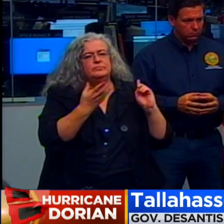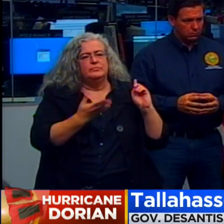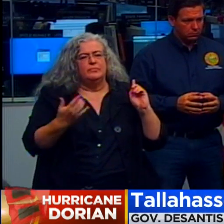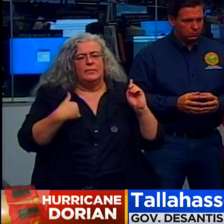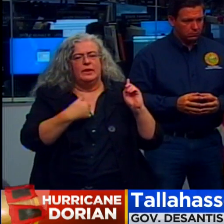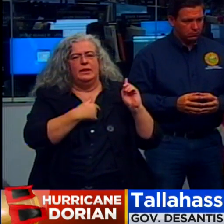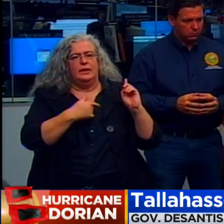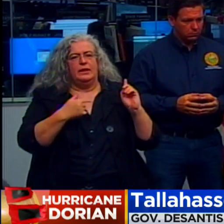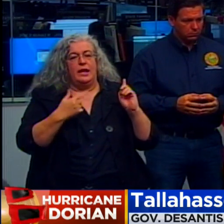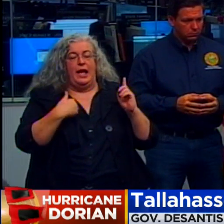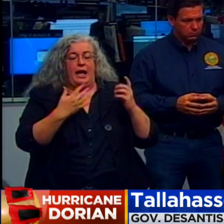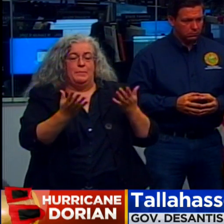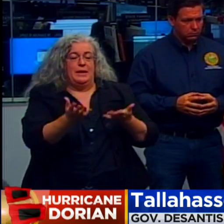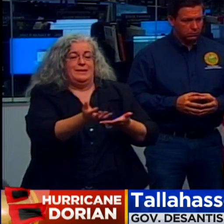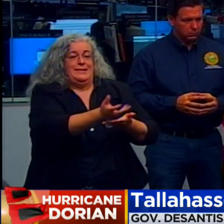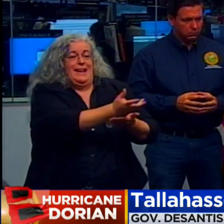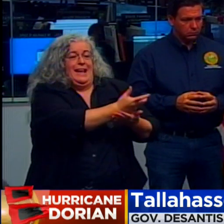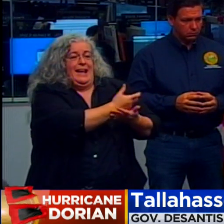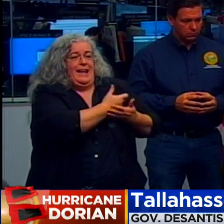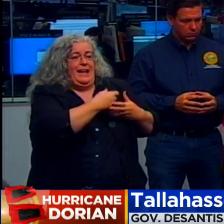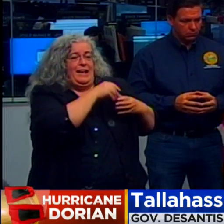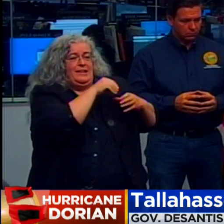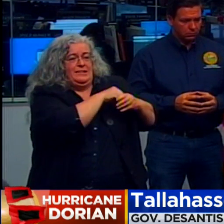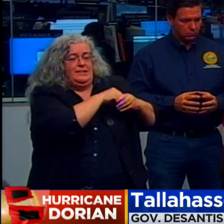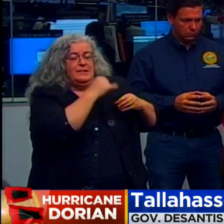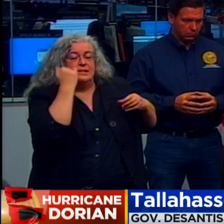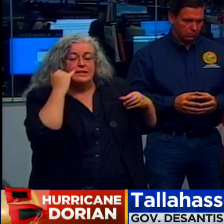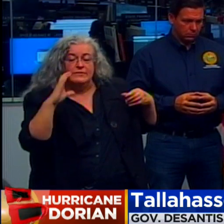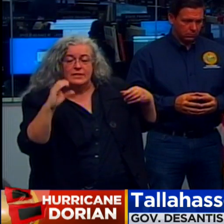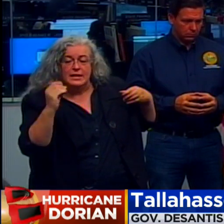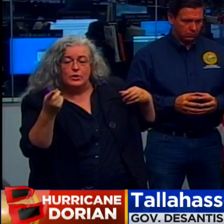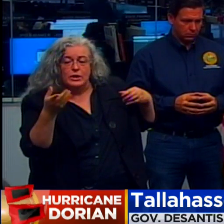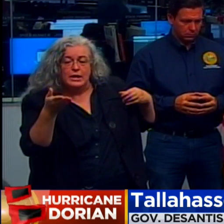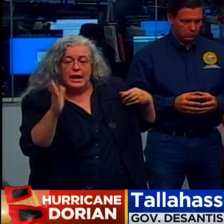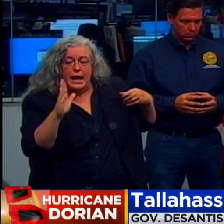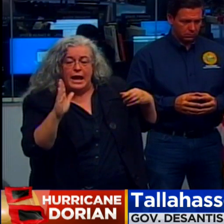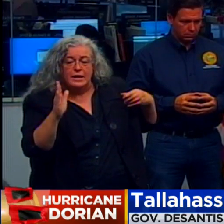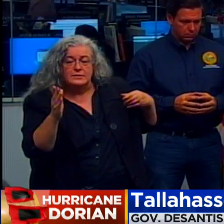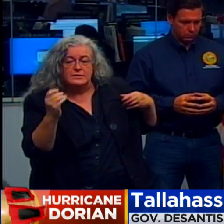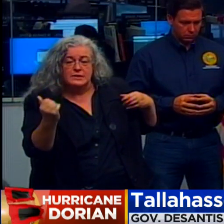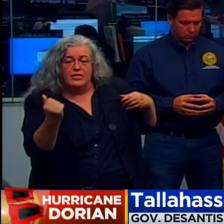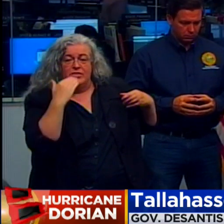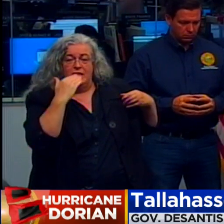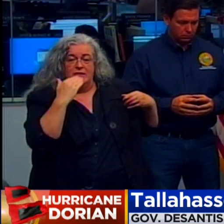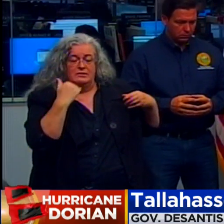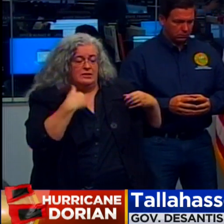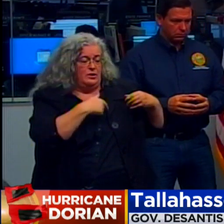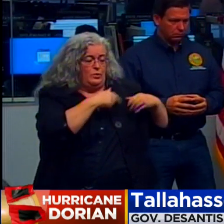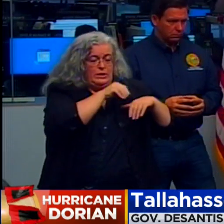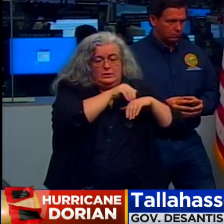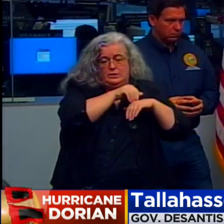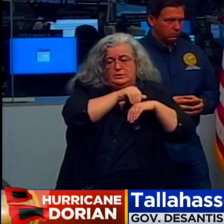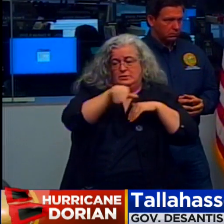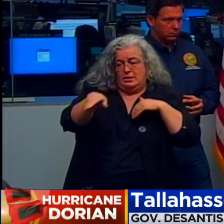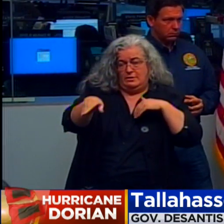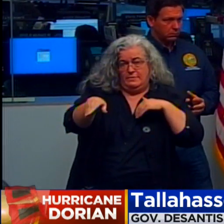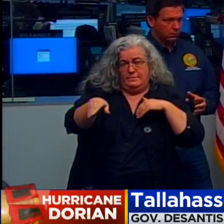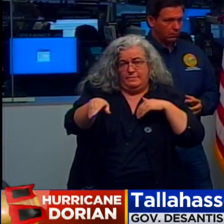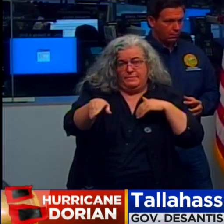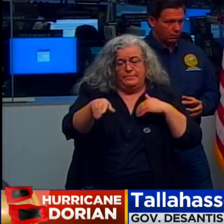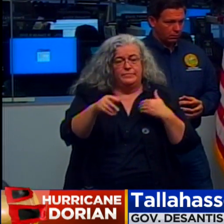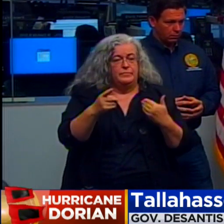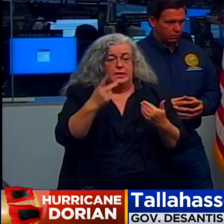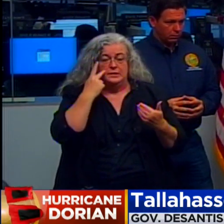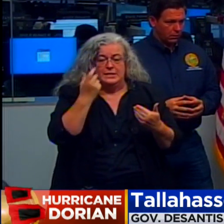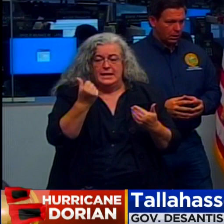I'm gathering commodities. As counties request things, we push them down. They put in those requests, and then we fulfill all the needs or any